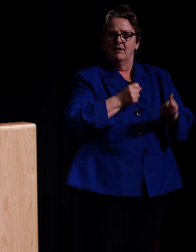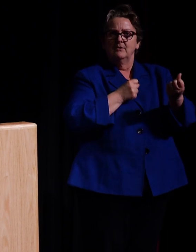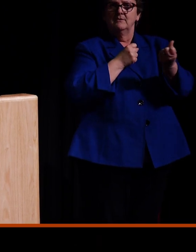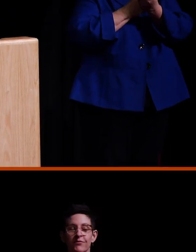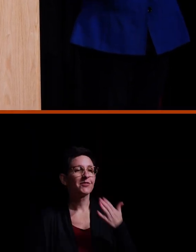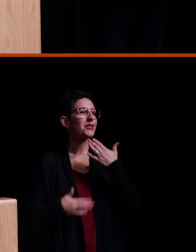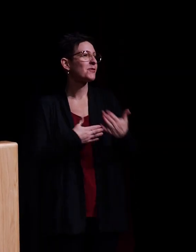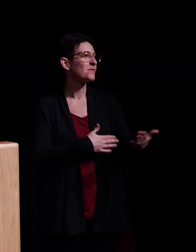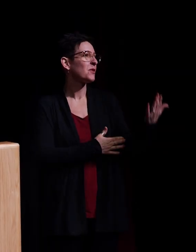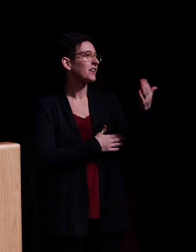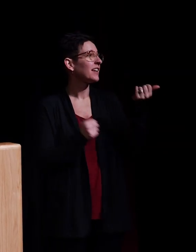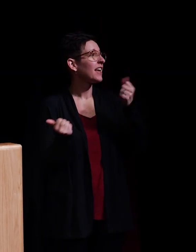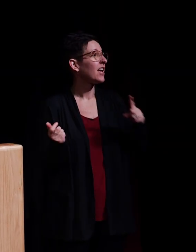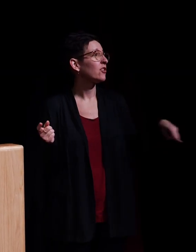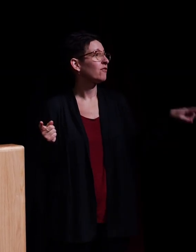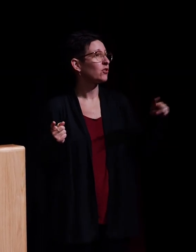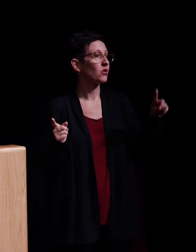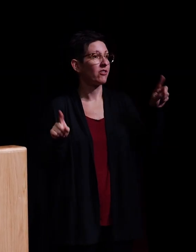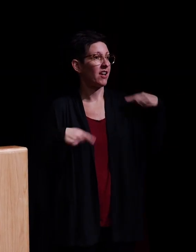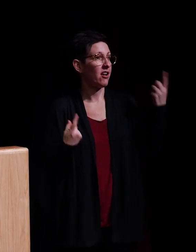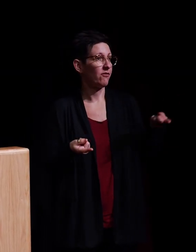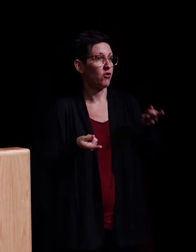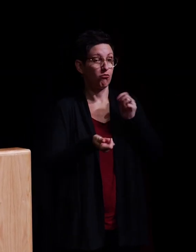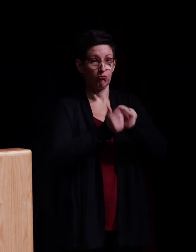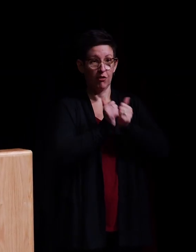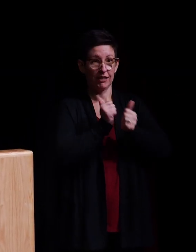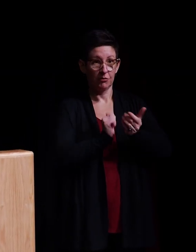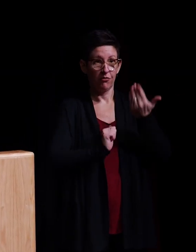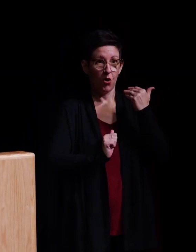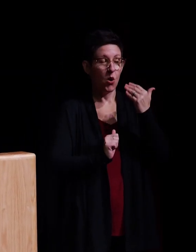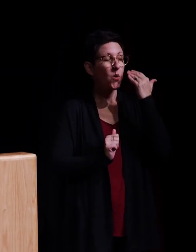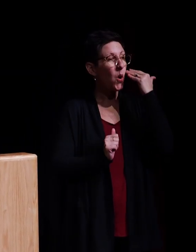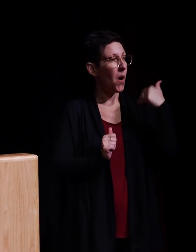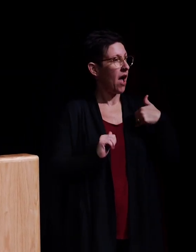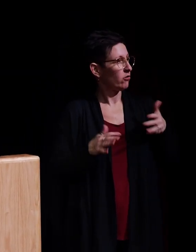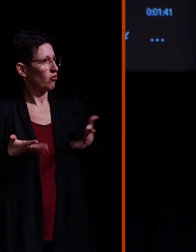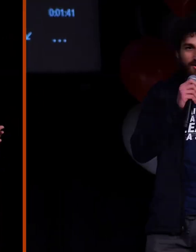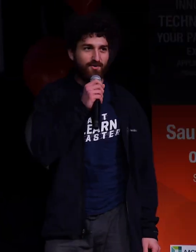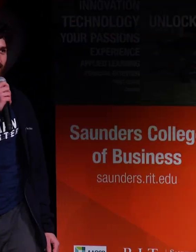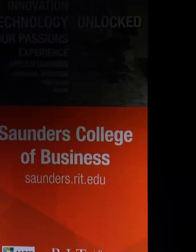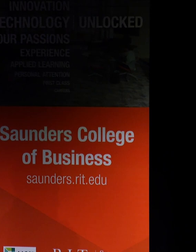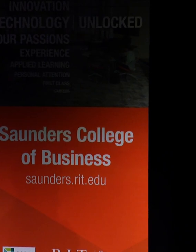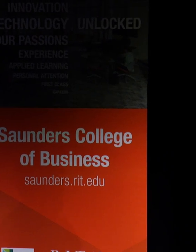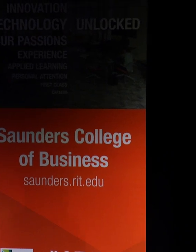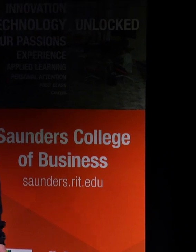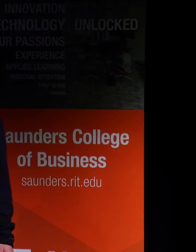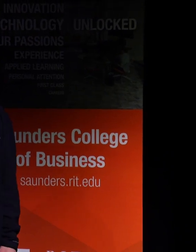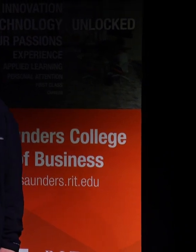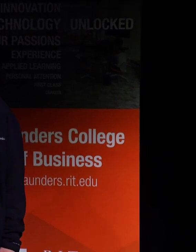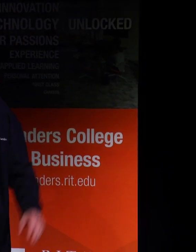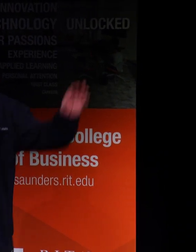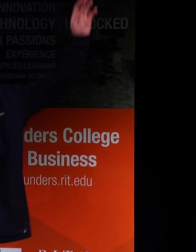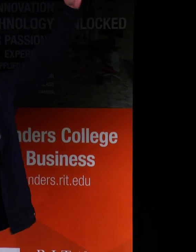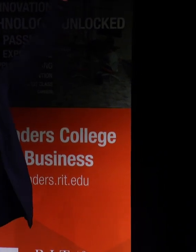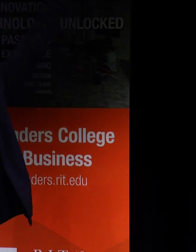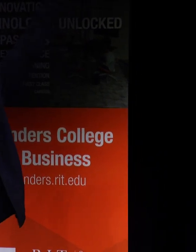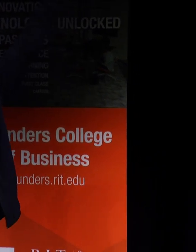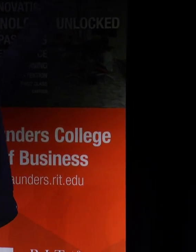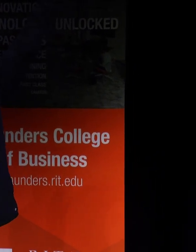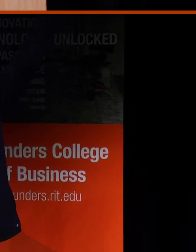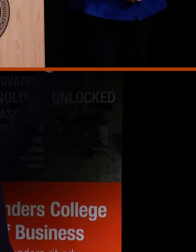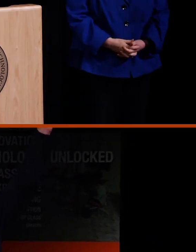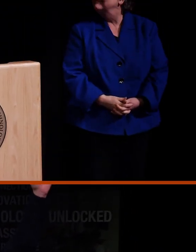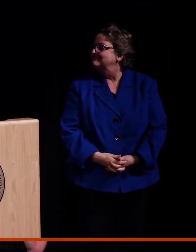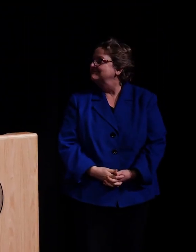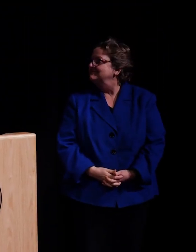competition. Any of you who have ever raced before know how nerves can affect your performance. Who here has had coffee? Raise your hand, let me